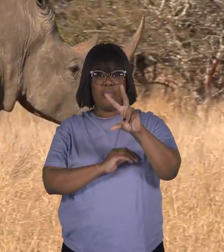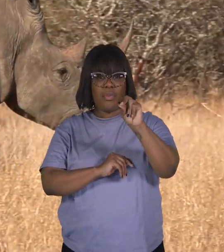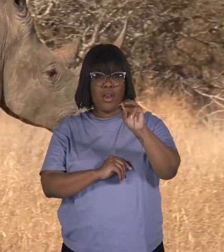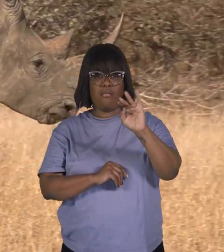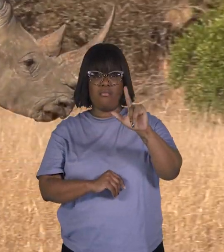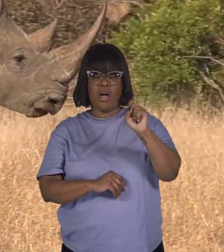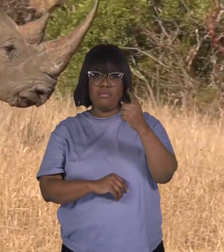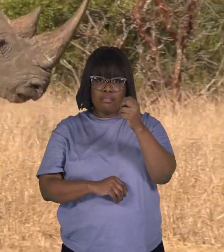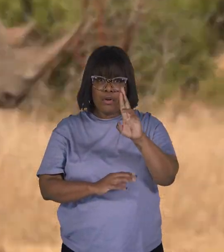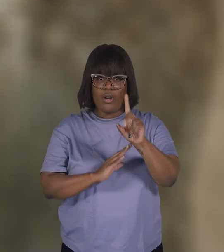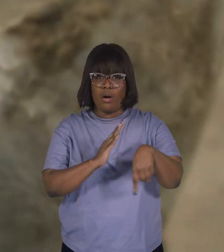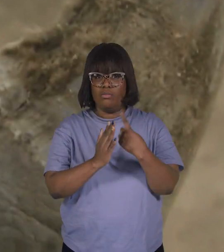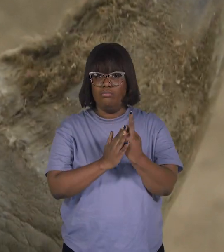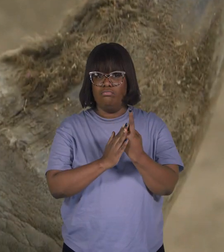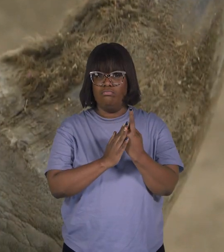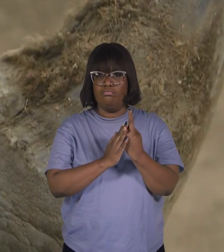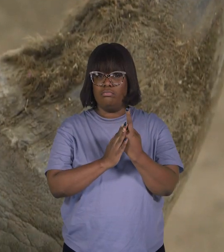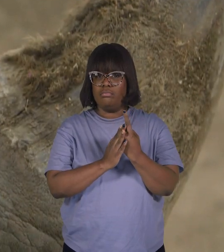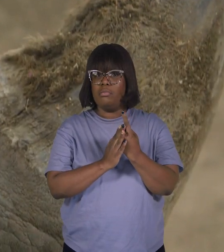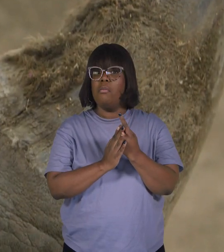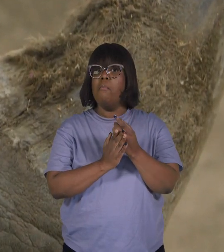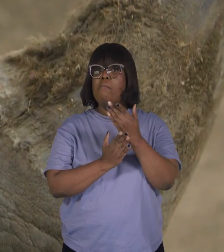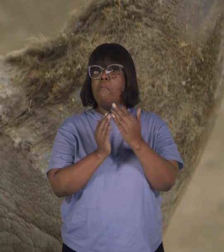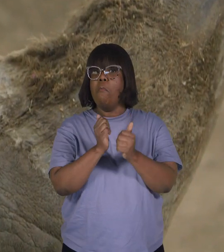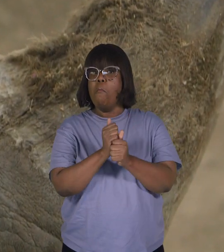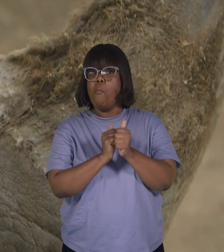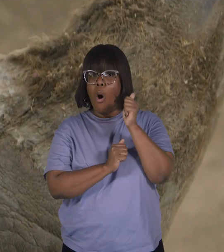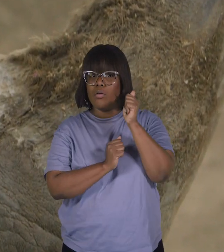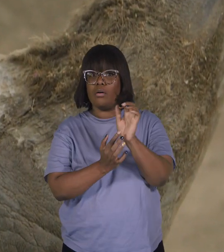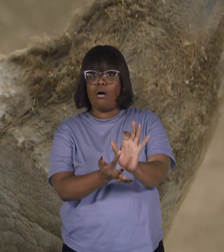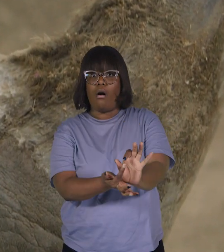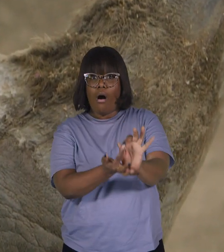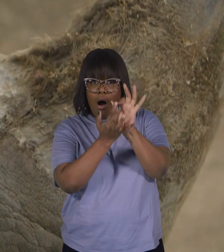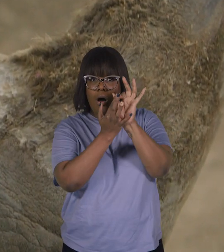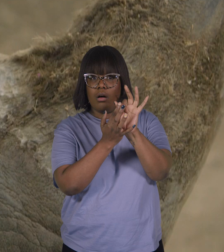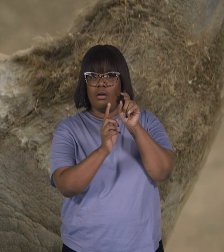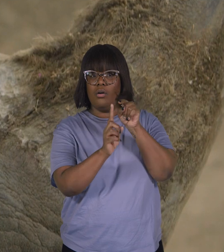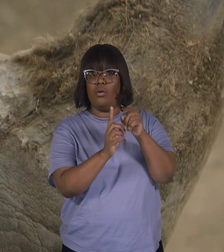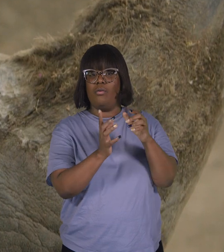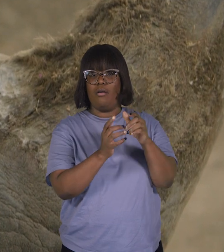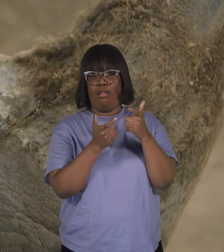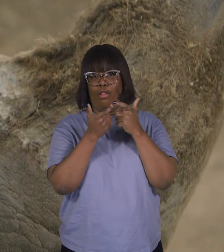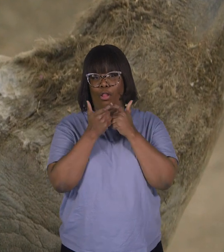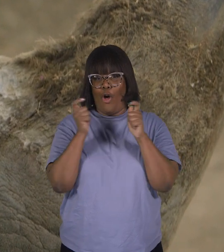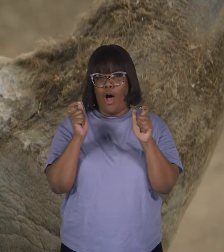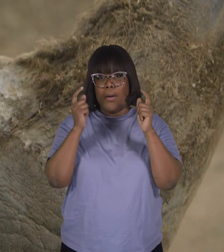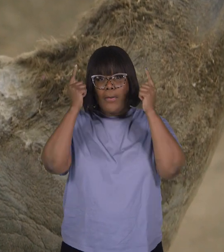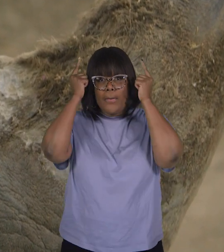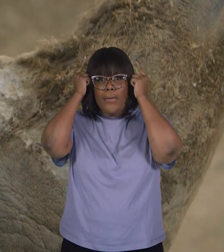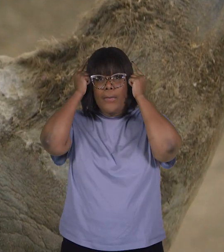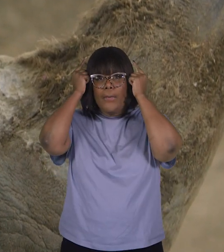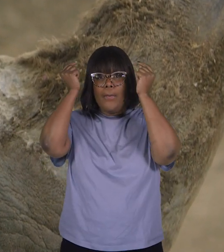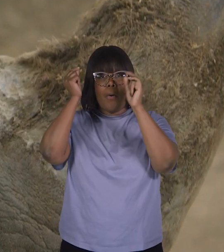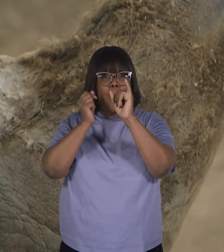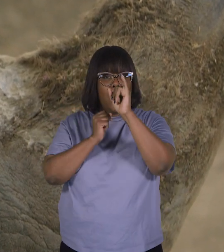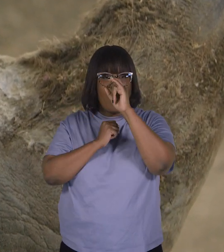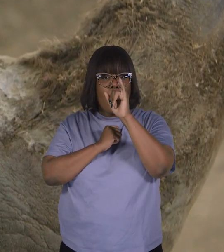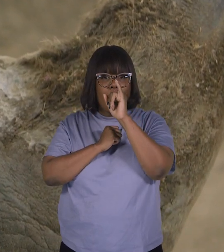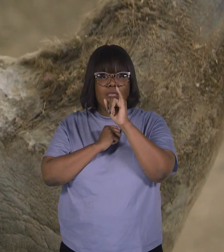hour. Perhaps the most iconic feature of rhinos are their large, pointy horns, which are made